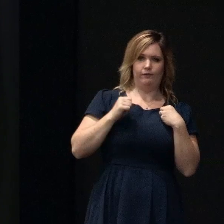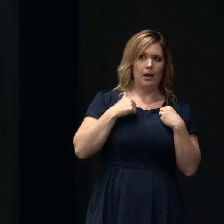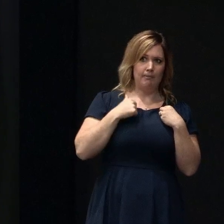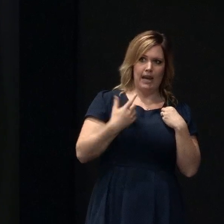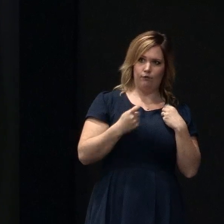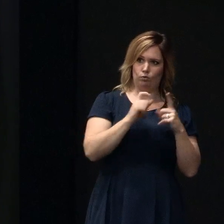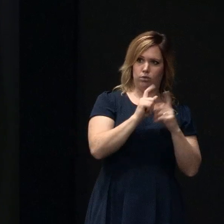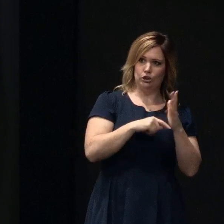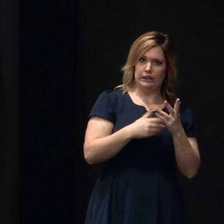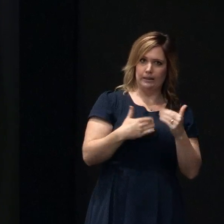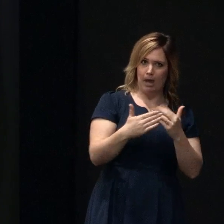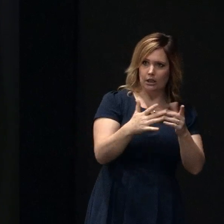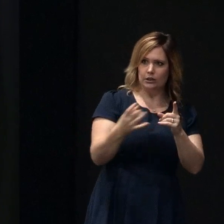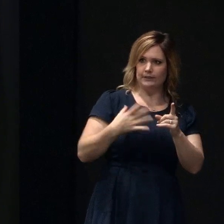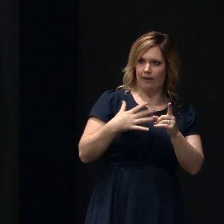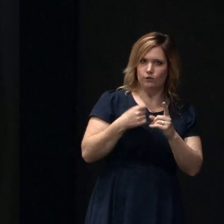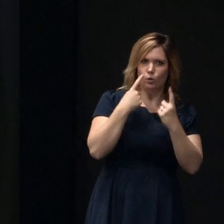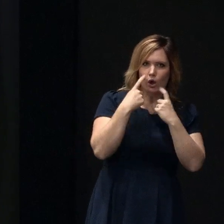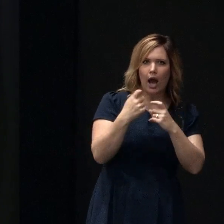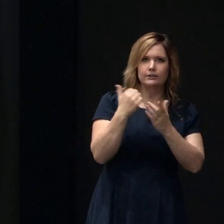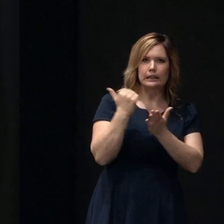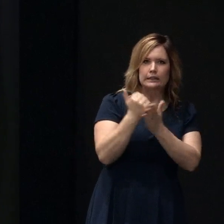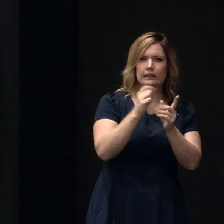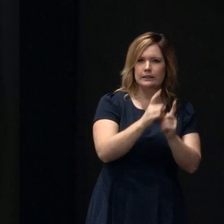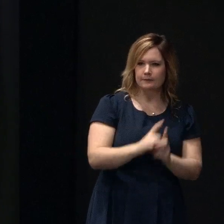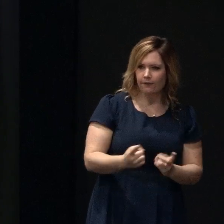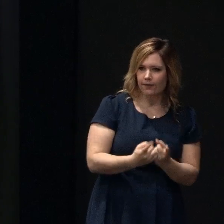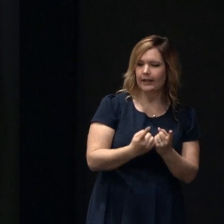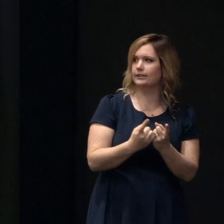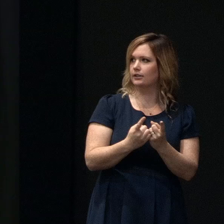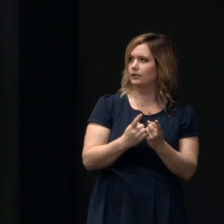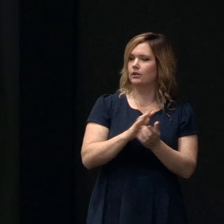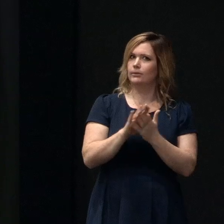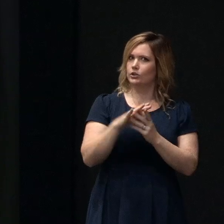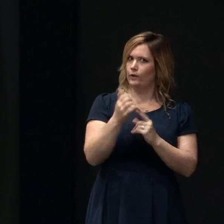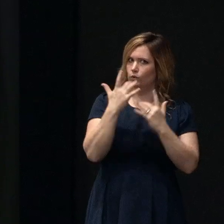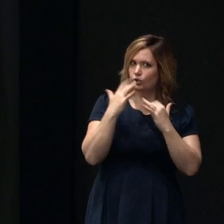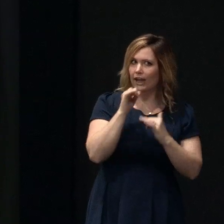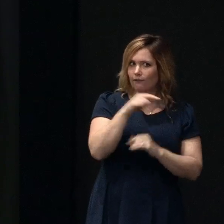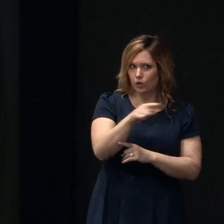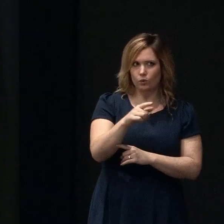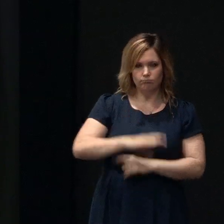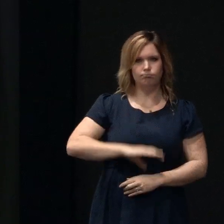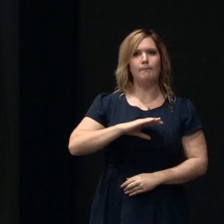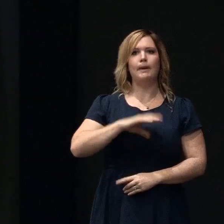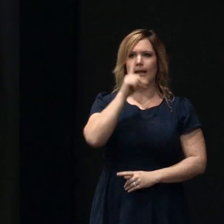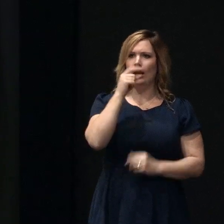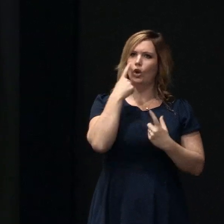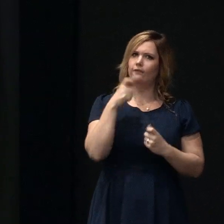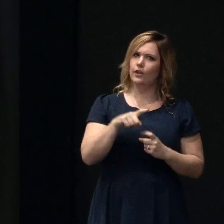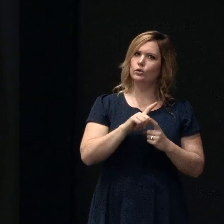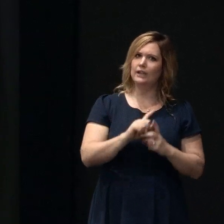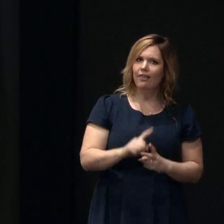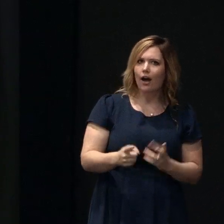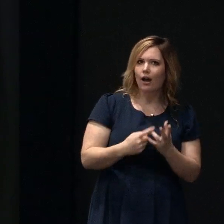manage the job so I think that you do need to reflect whether you feel that you've got the requisite skills and expertise to project manage that what we